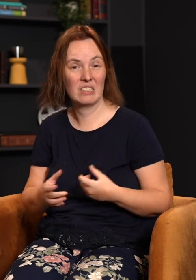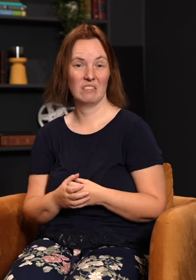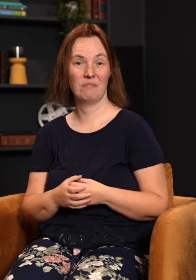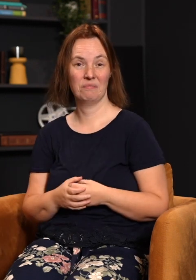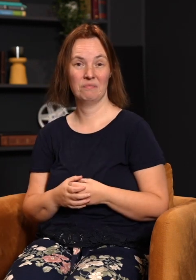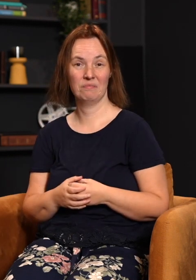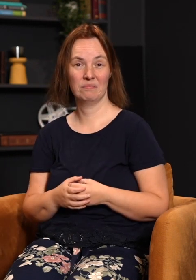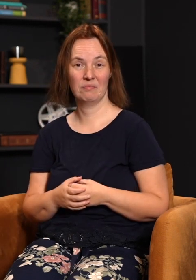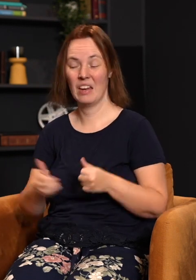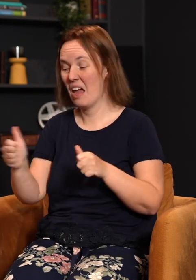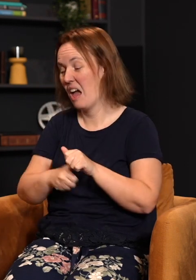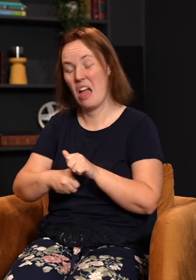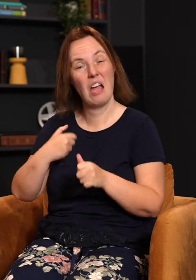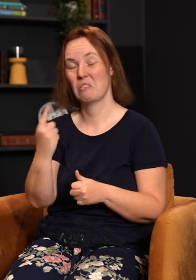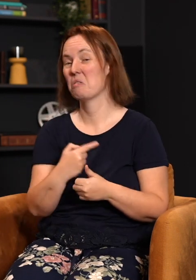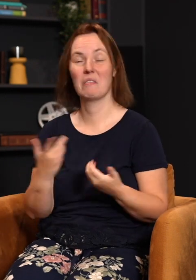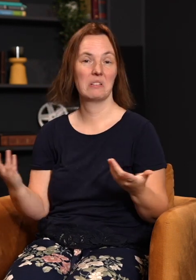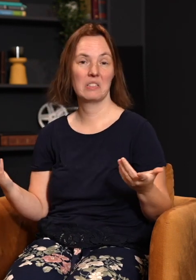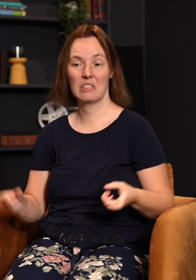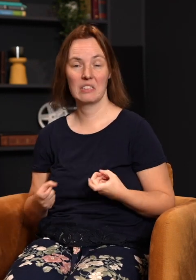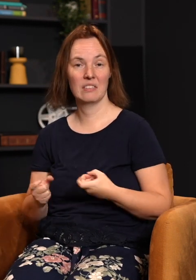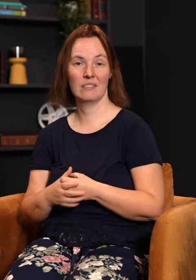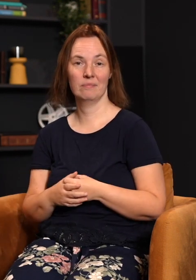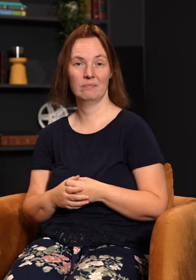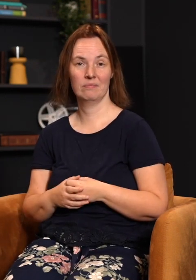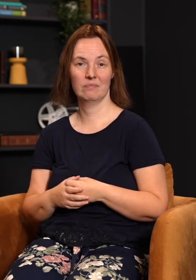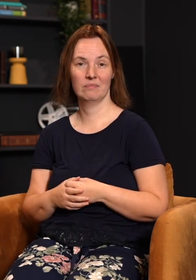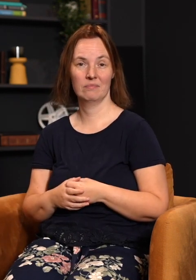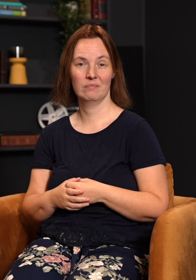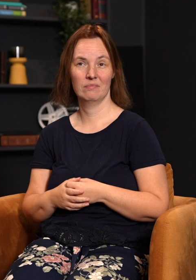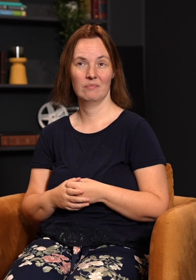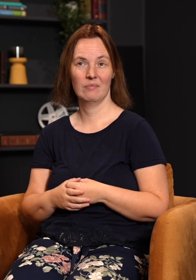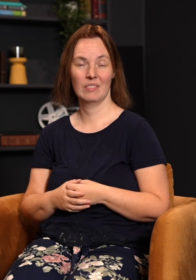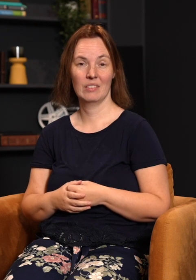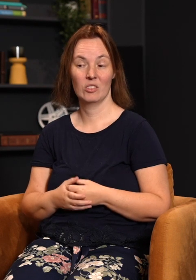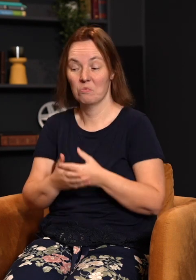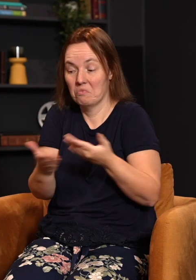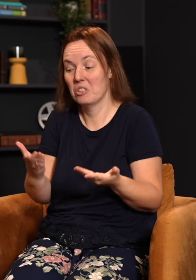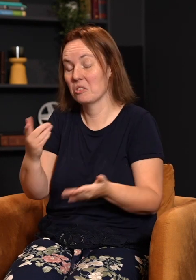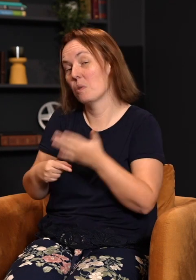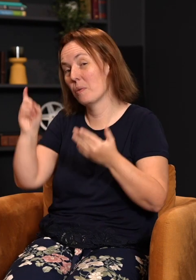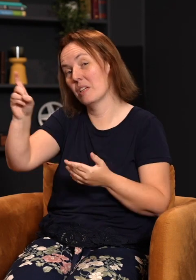tell you or not. They have sinned. That's what the Scripture says. Every single one of us. That's what the Scripture says. So here's what we need. So here's what we need.